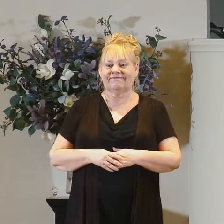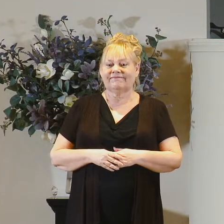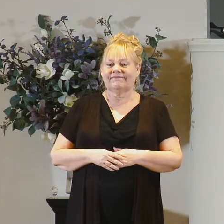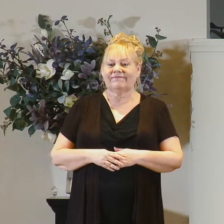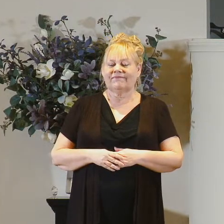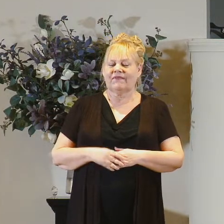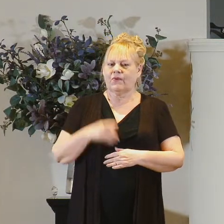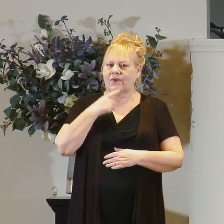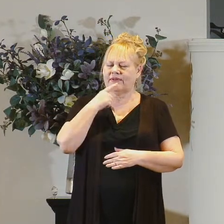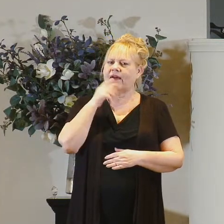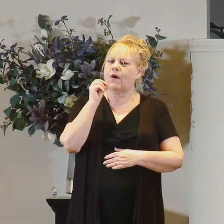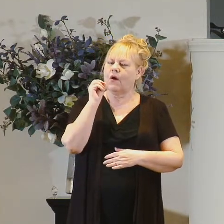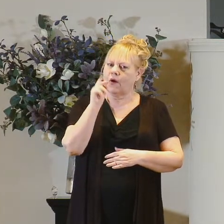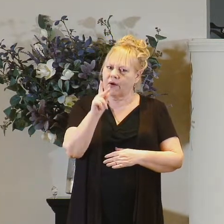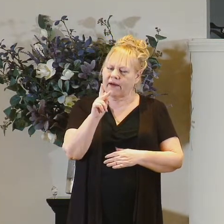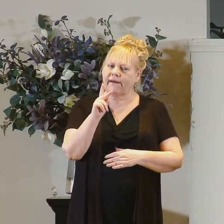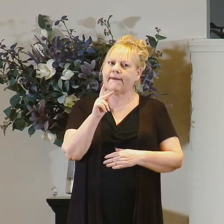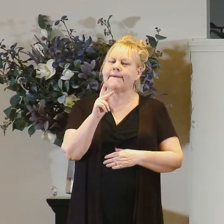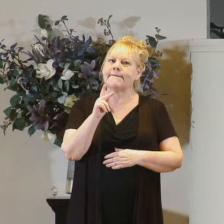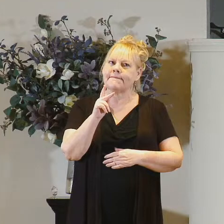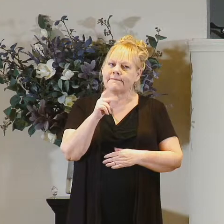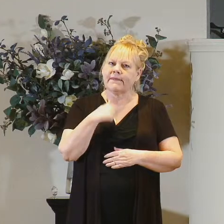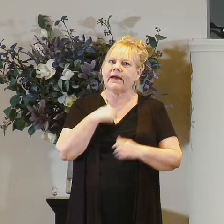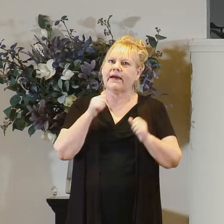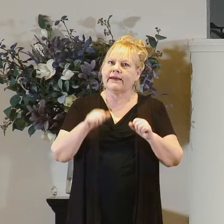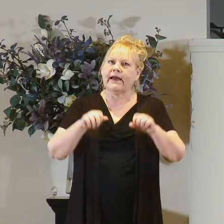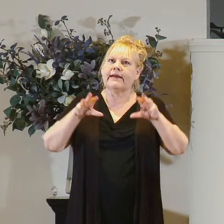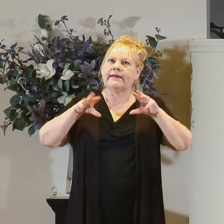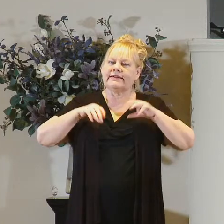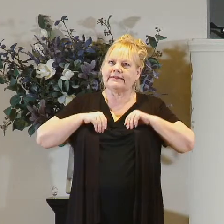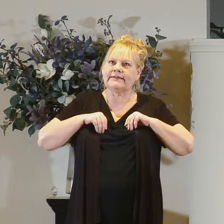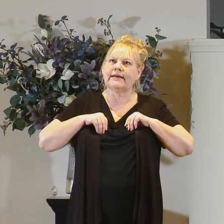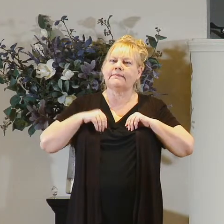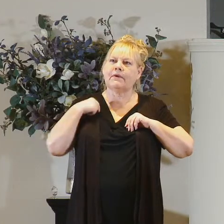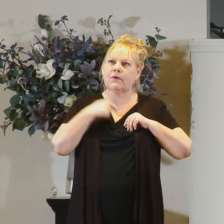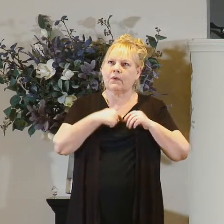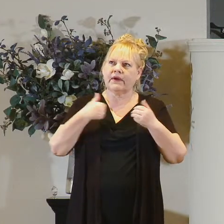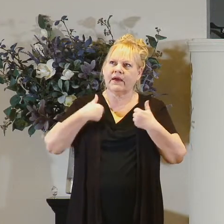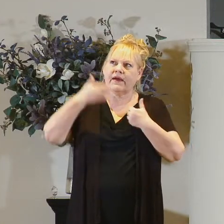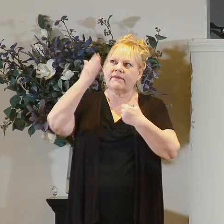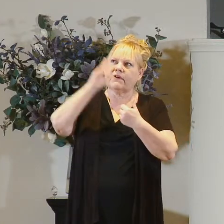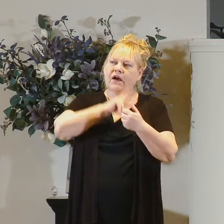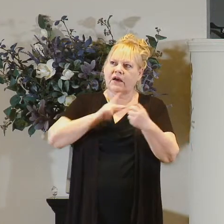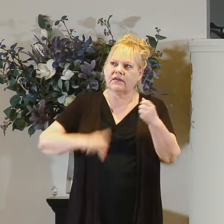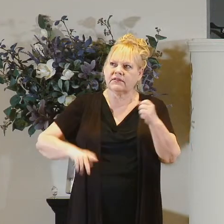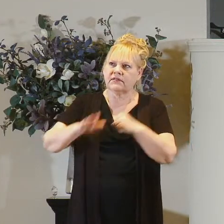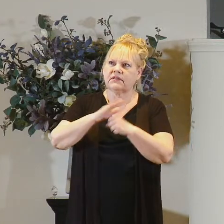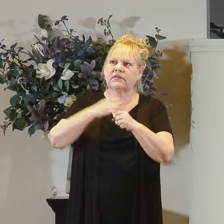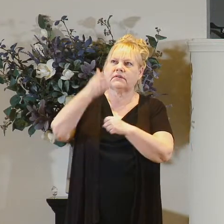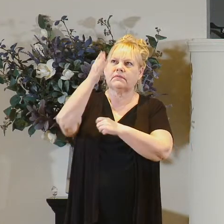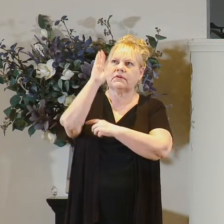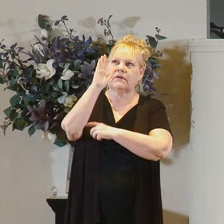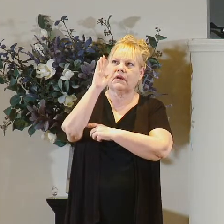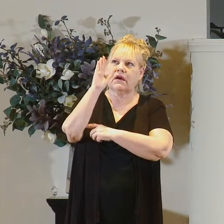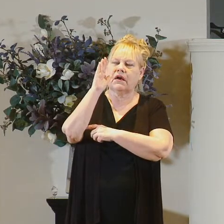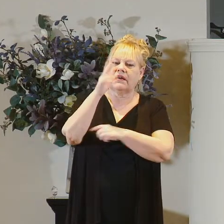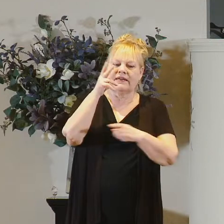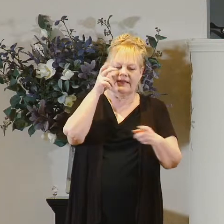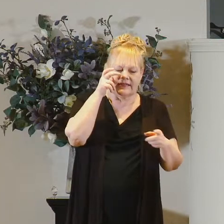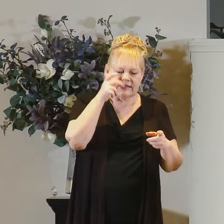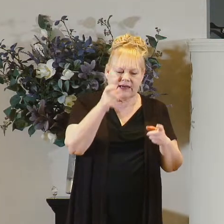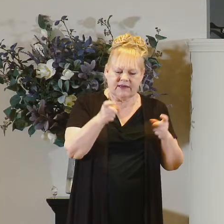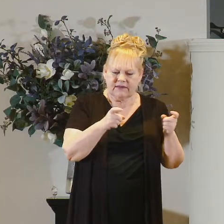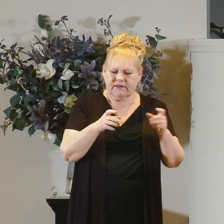and we say okay i i can i can accept that we have the kingdom of god and the kingdom of satan and they're kind of co